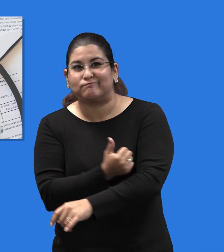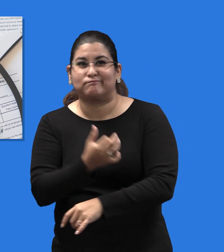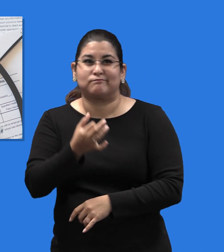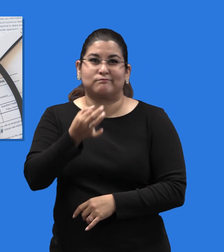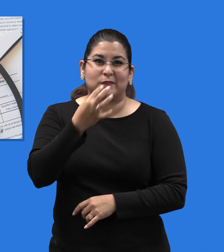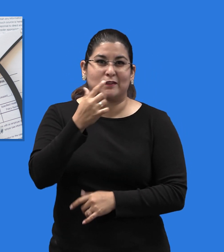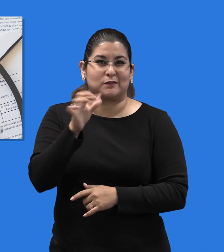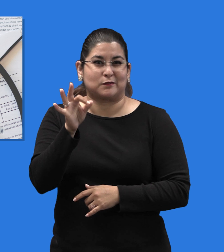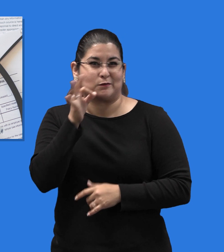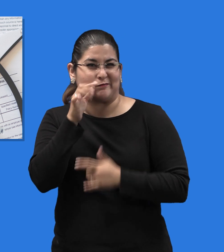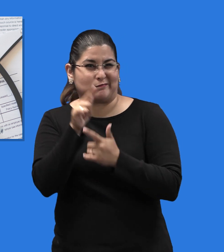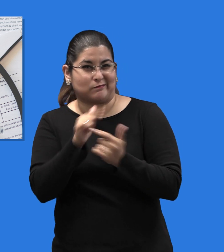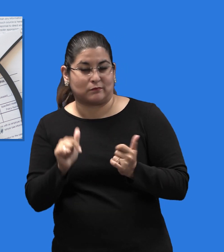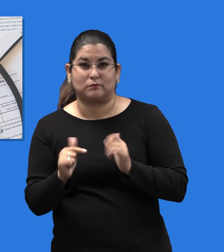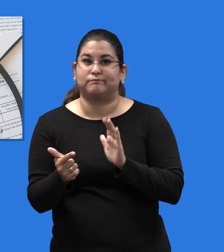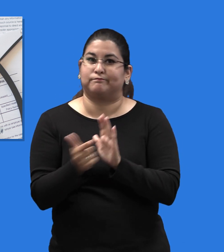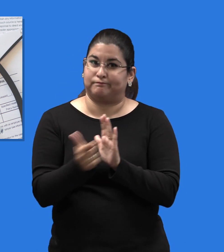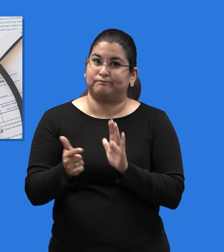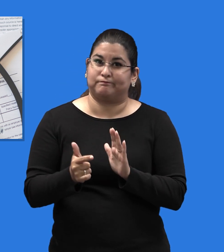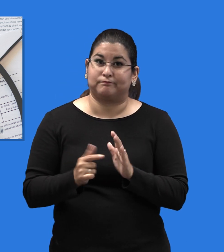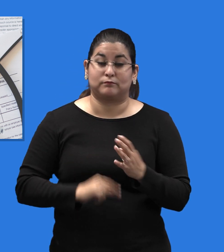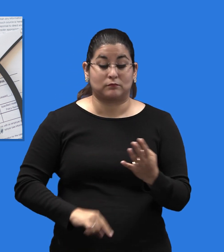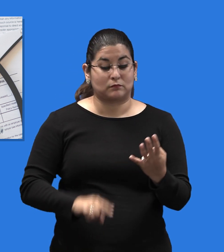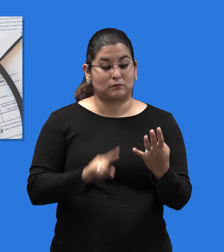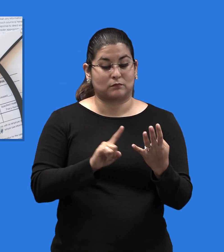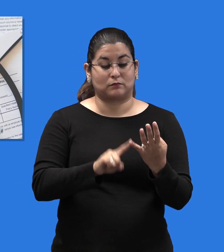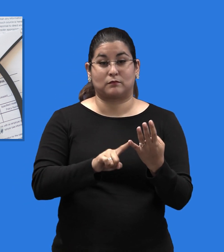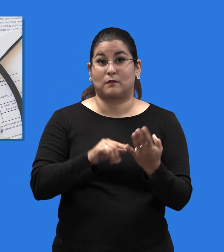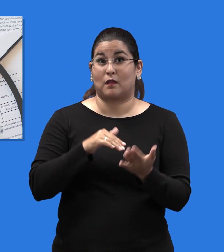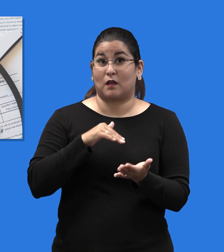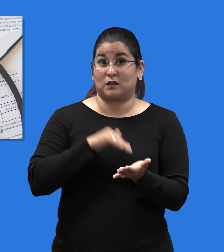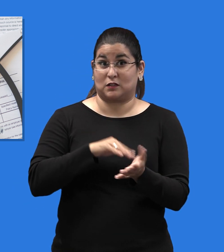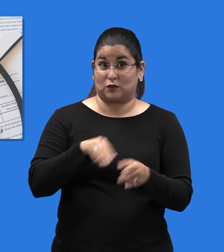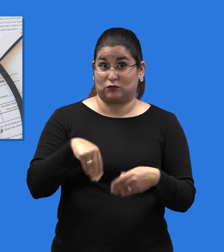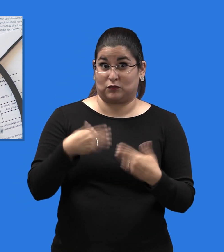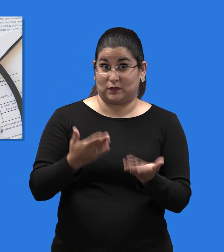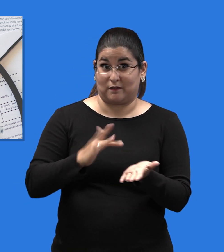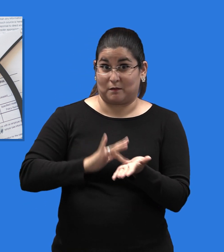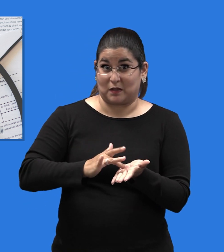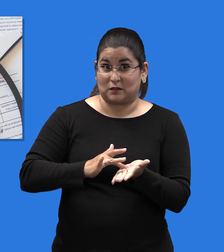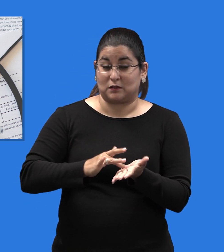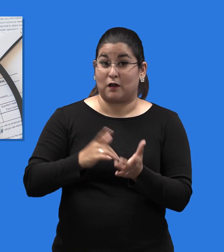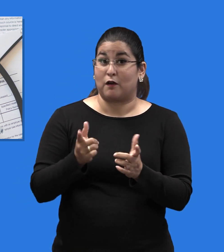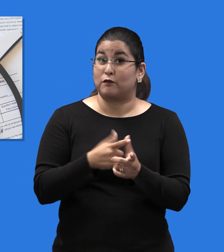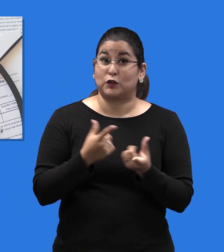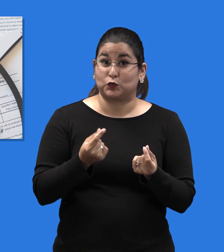The doctor must receive pre-authorization approval from the insurance provider to start treatment.